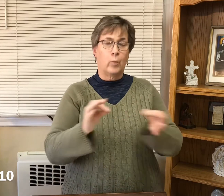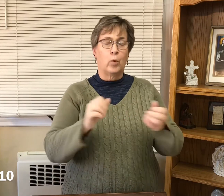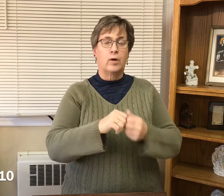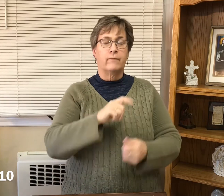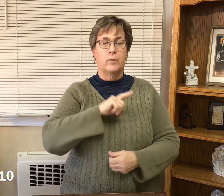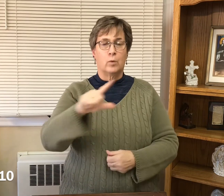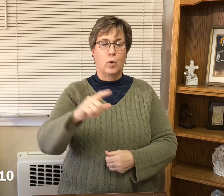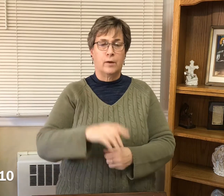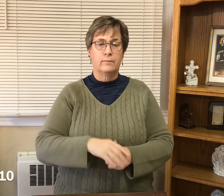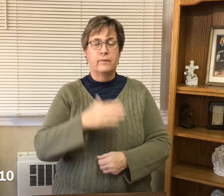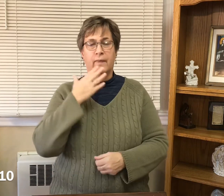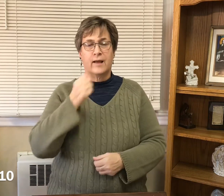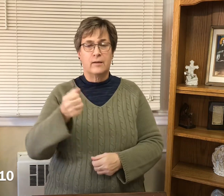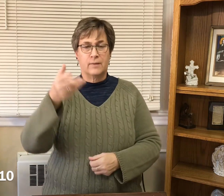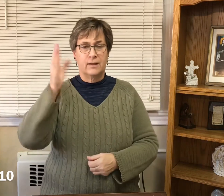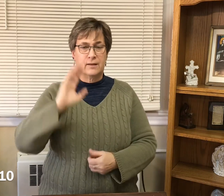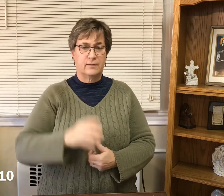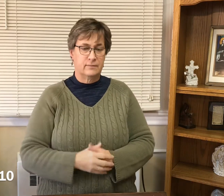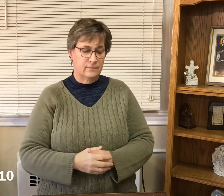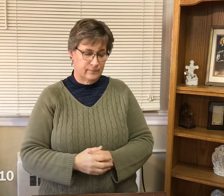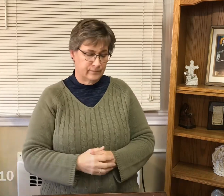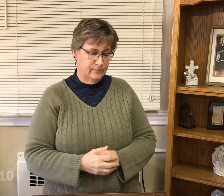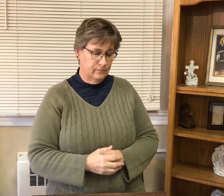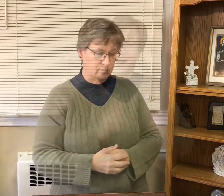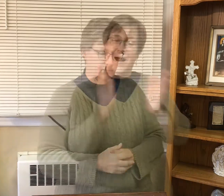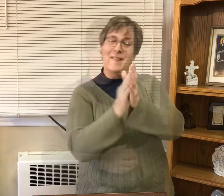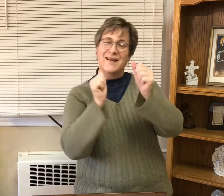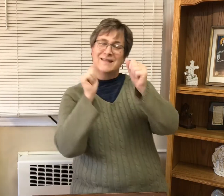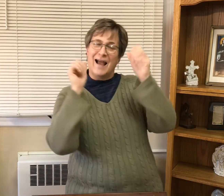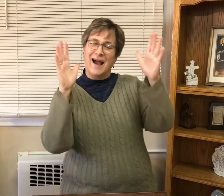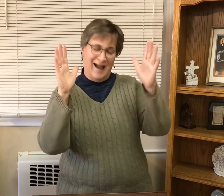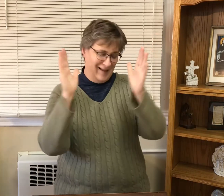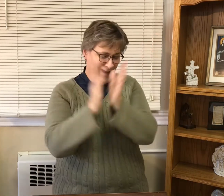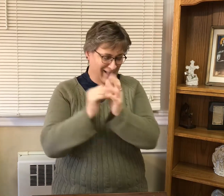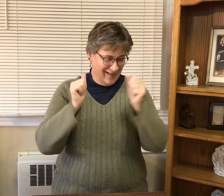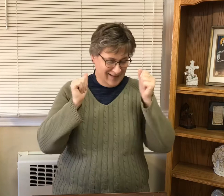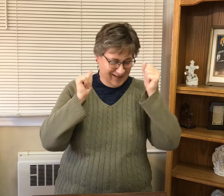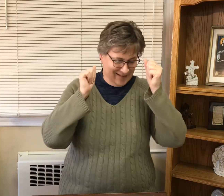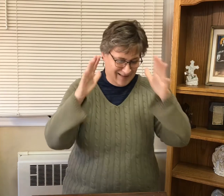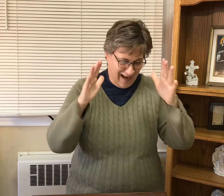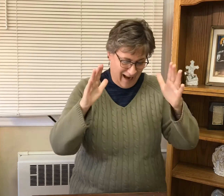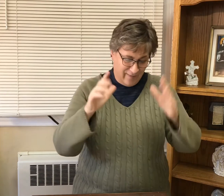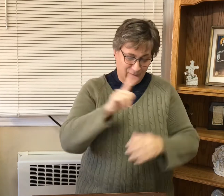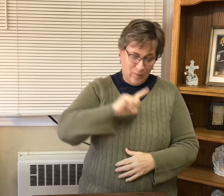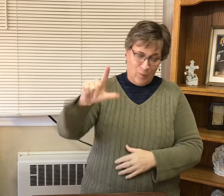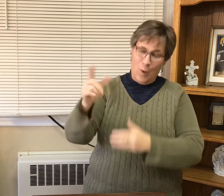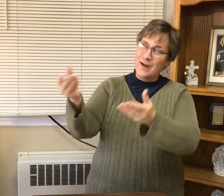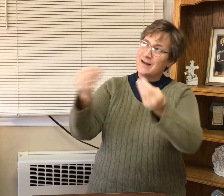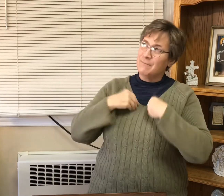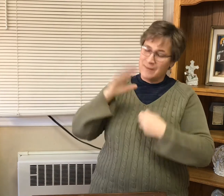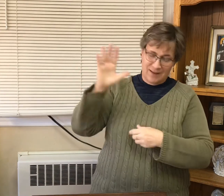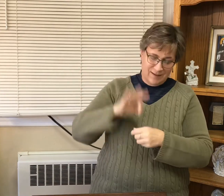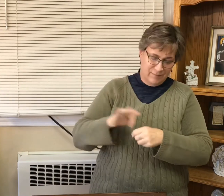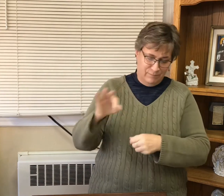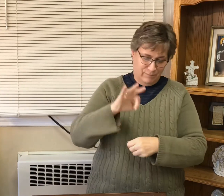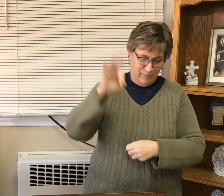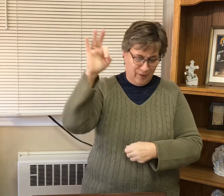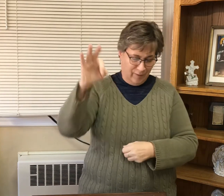The word of the Lord. Thanks be to God. Alleluia, alleluia. The spirit of the Lord is upon